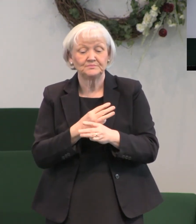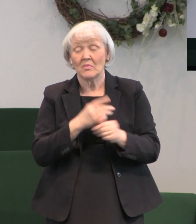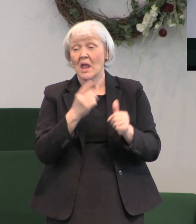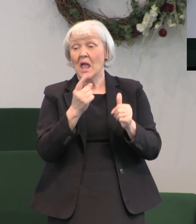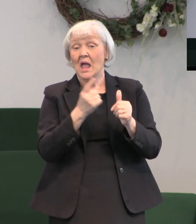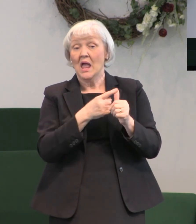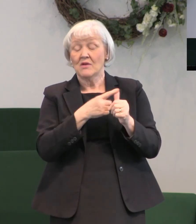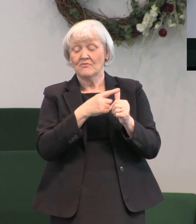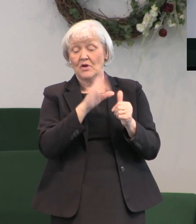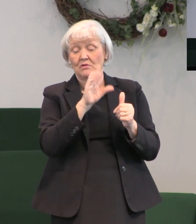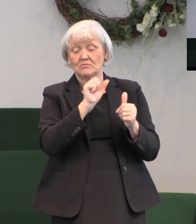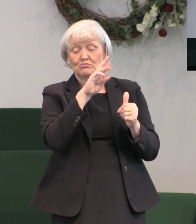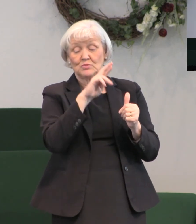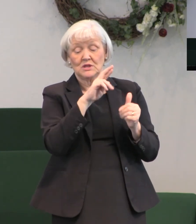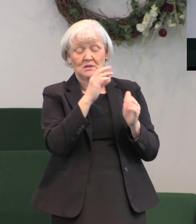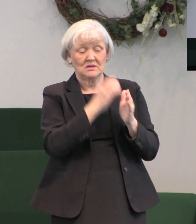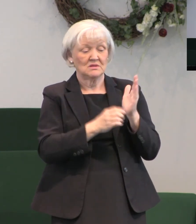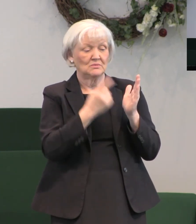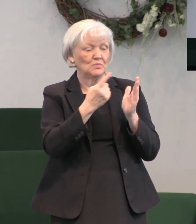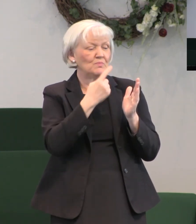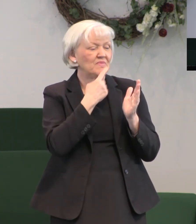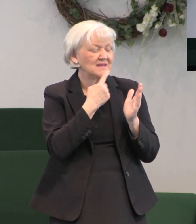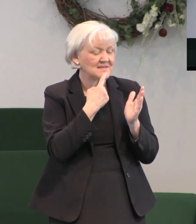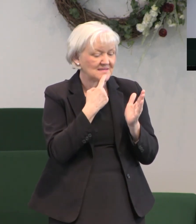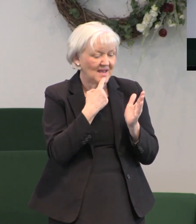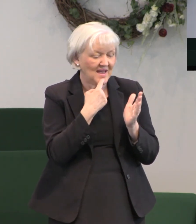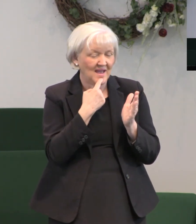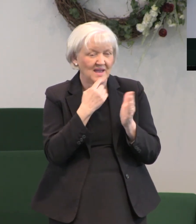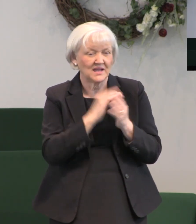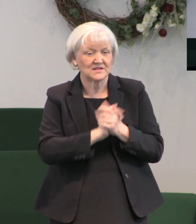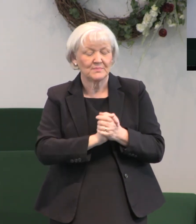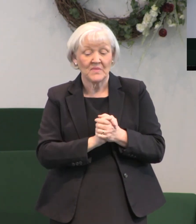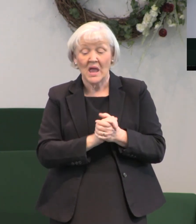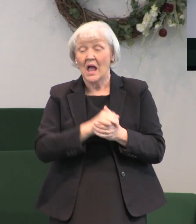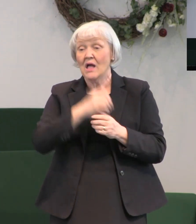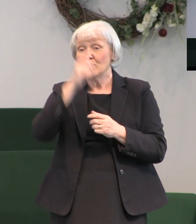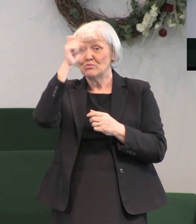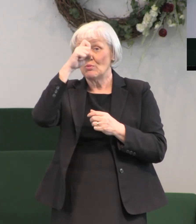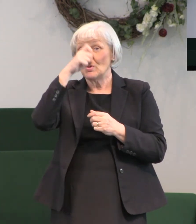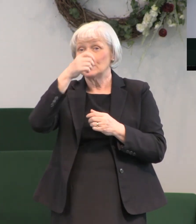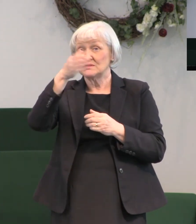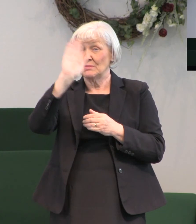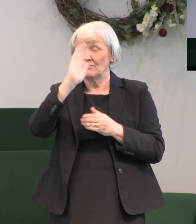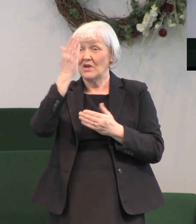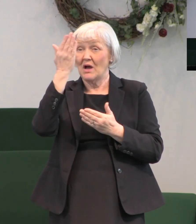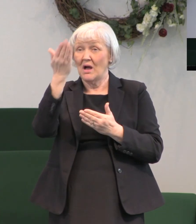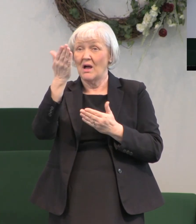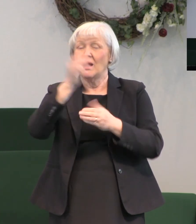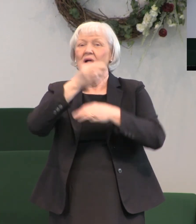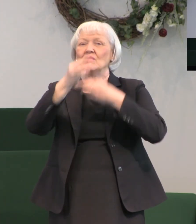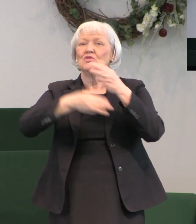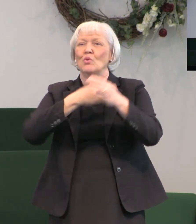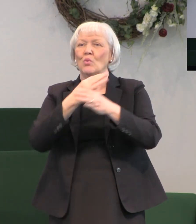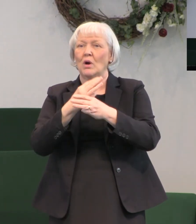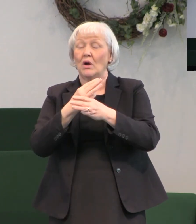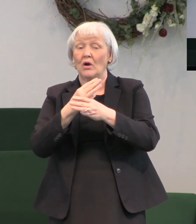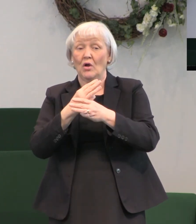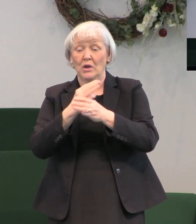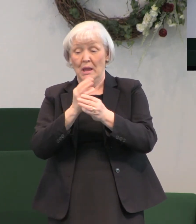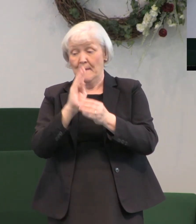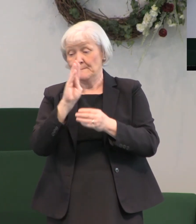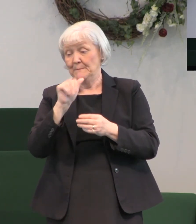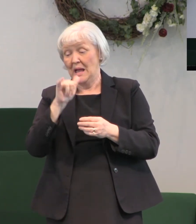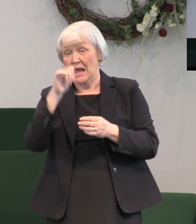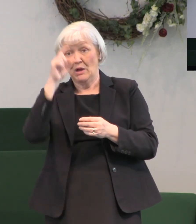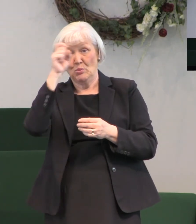Corinthians chapter 1 he said for after that in the wisdom of God the world by wisdom knew not God it